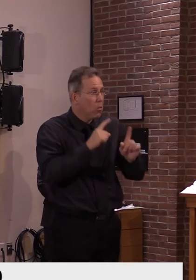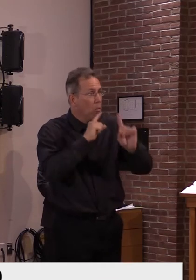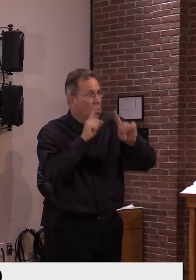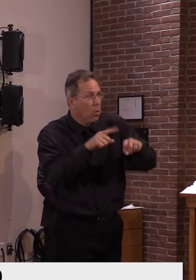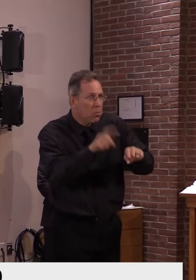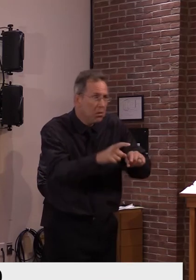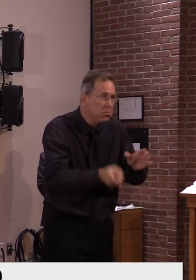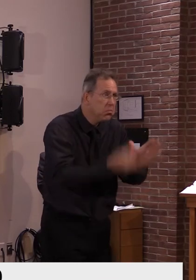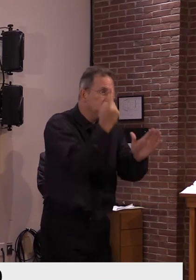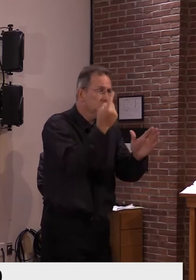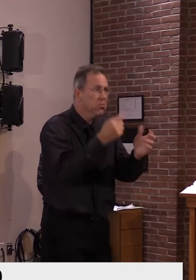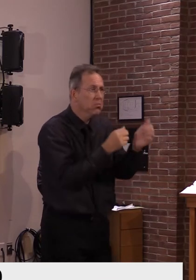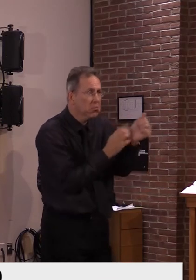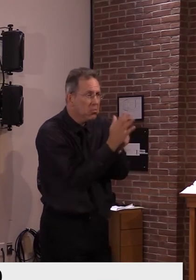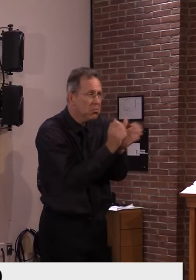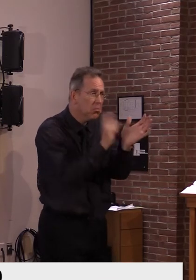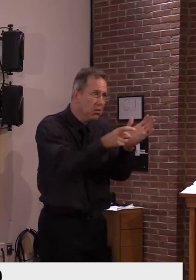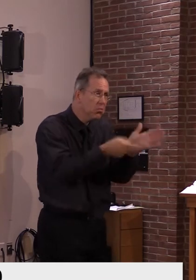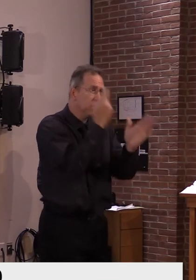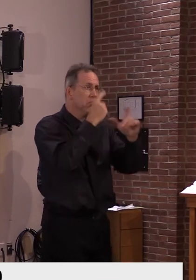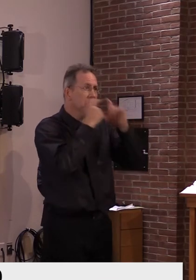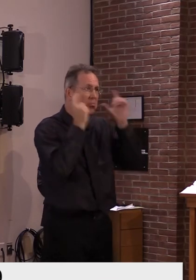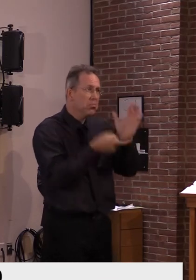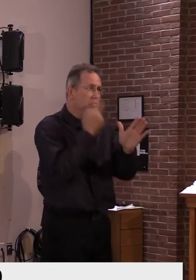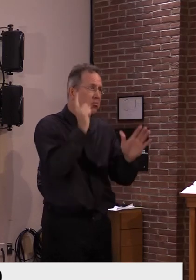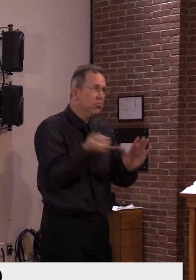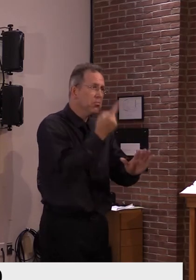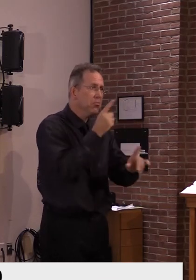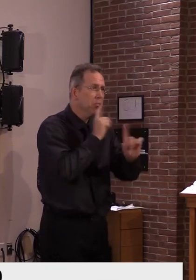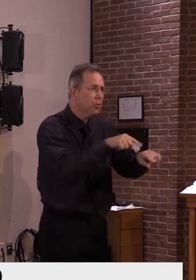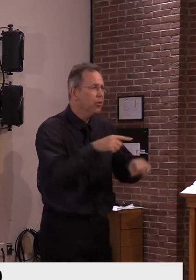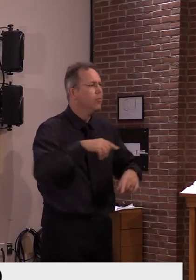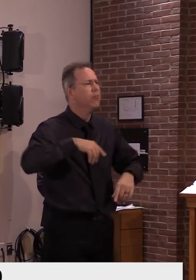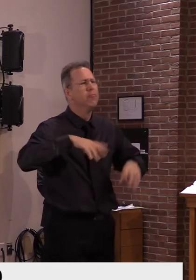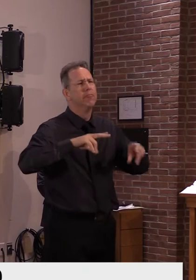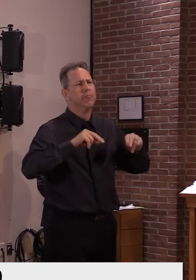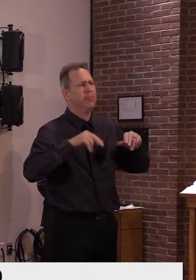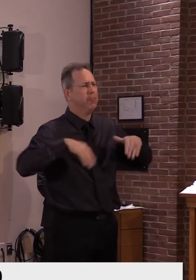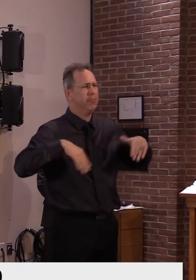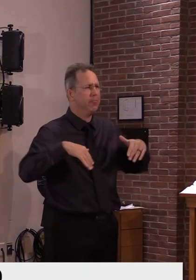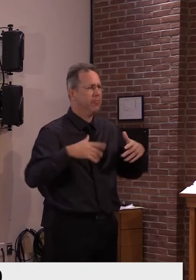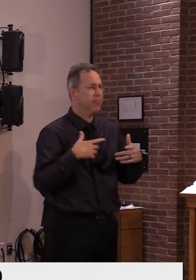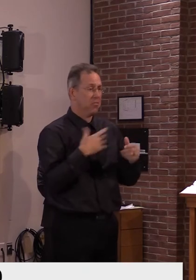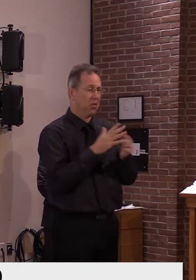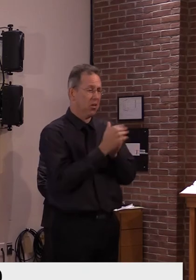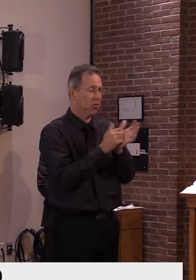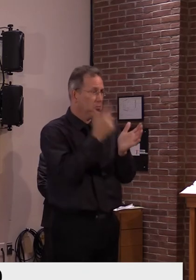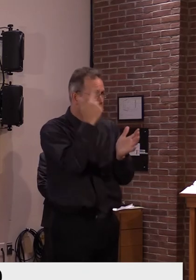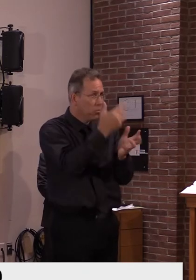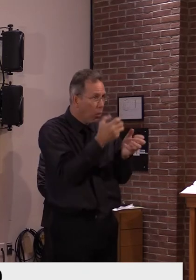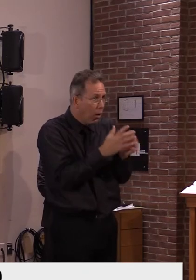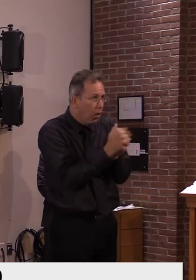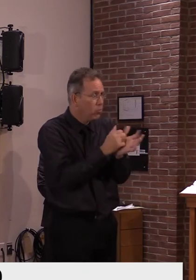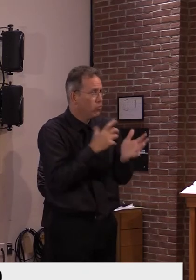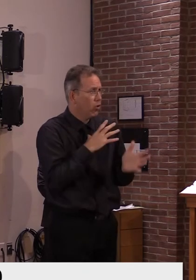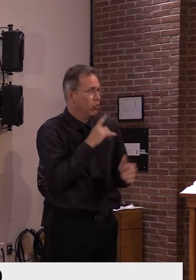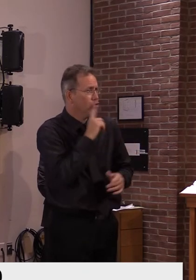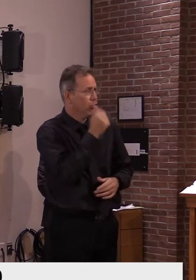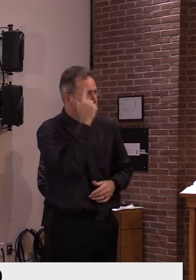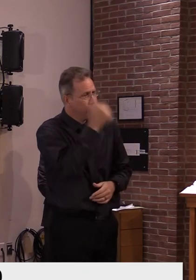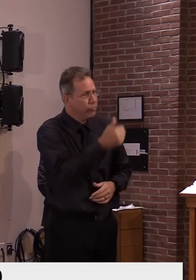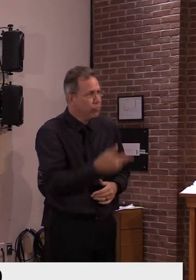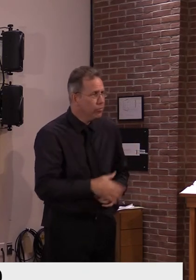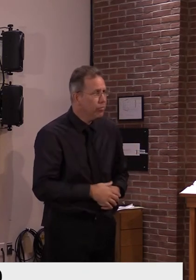when the mask itself is really the critical ingredient. Um, make sure that people use sanitizer all the time